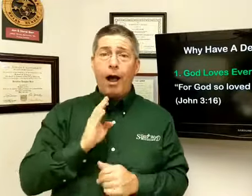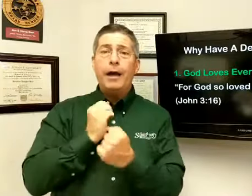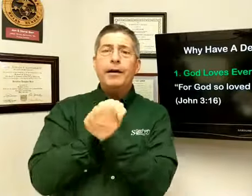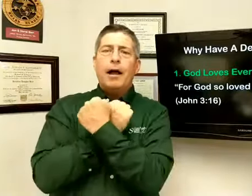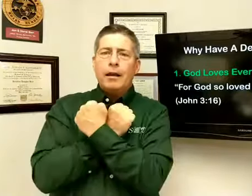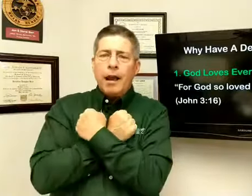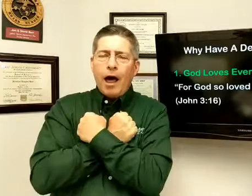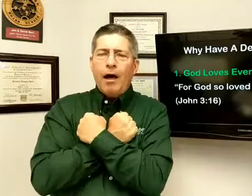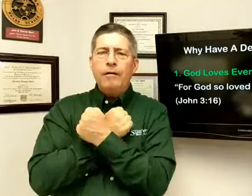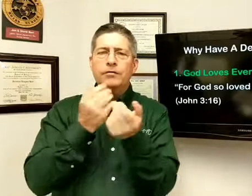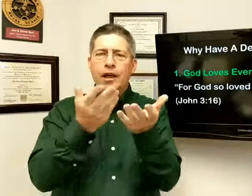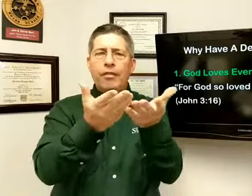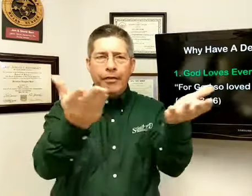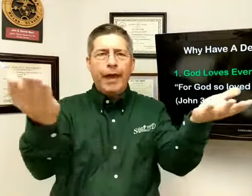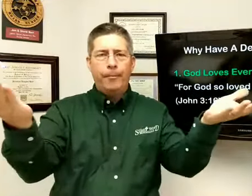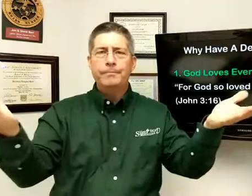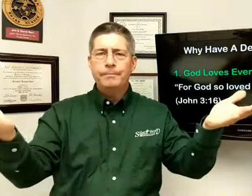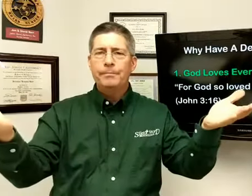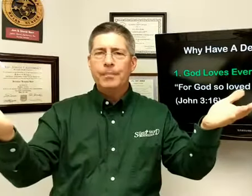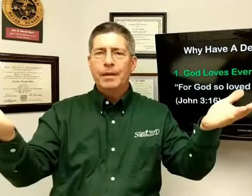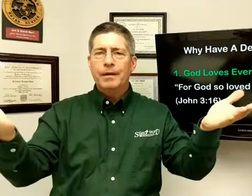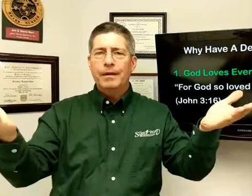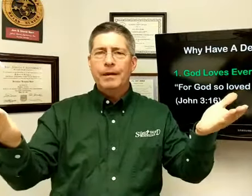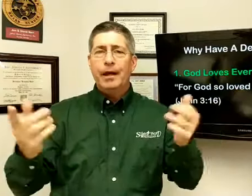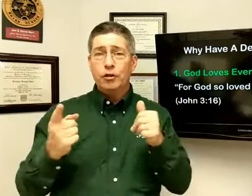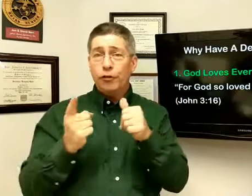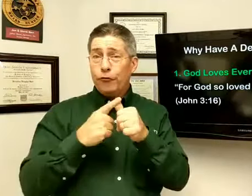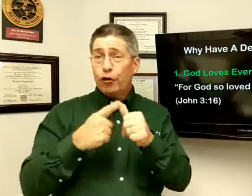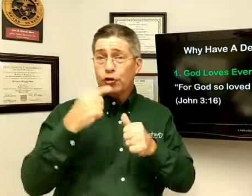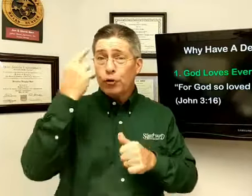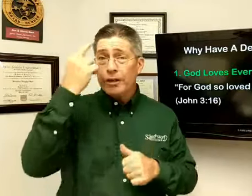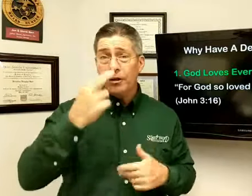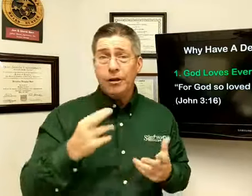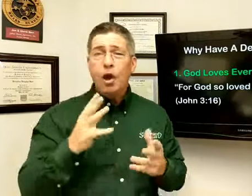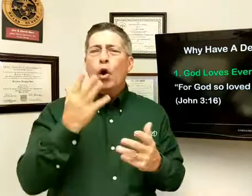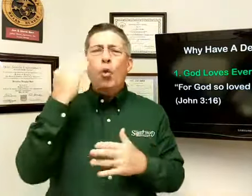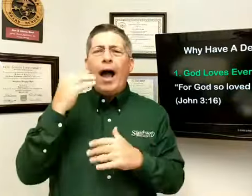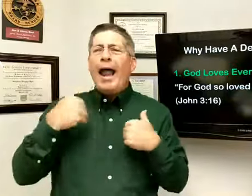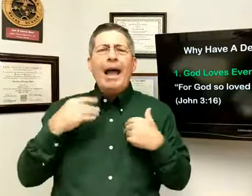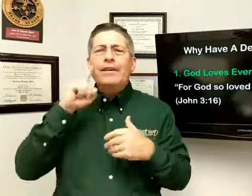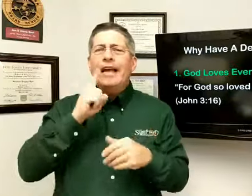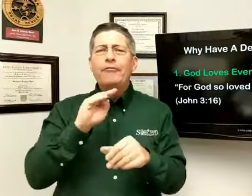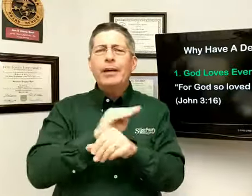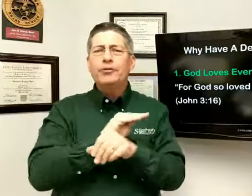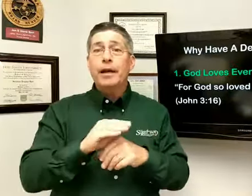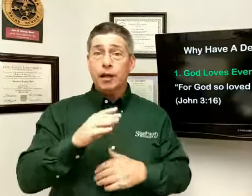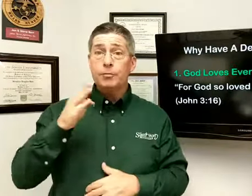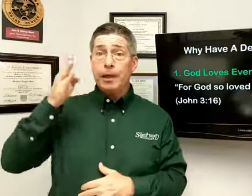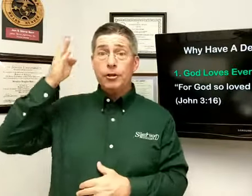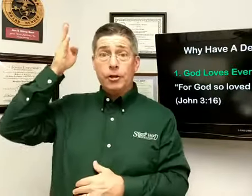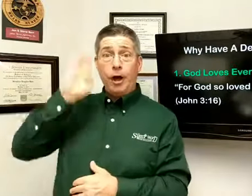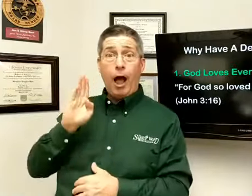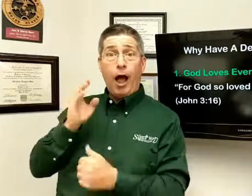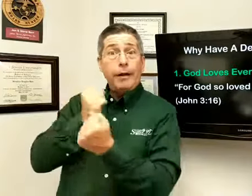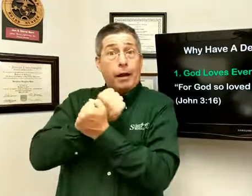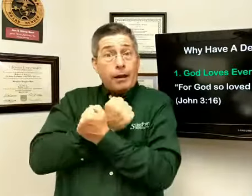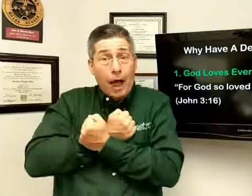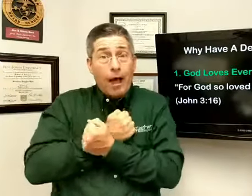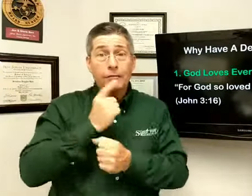loves them. And so, the first reason why I have a deaf ministry is because God loves